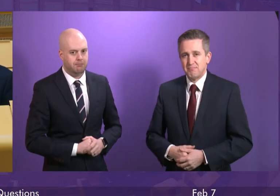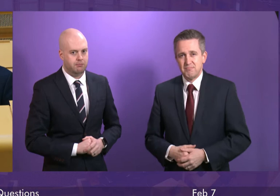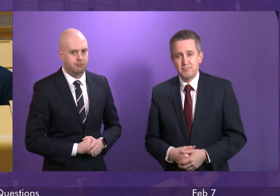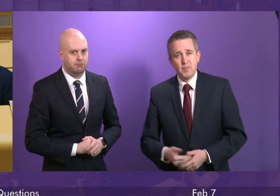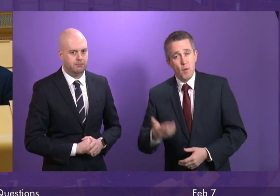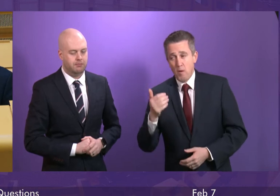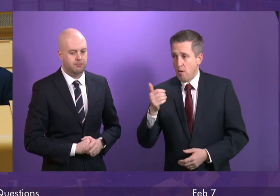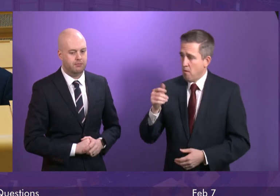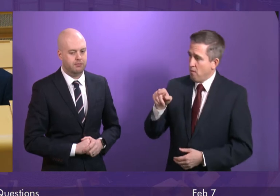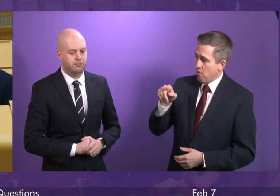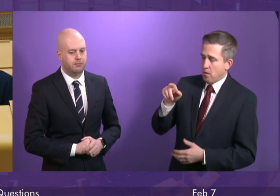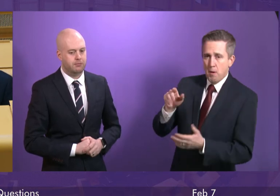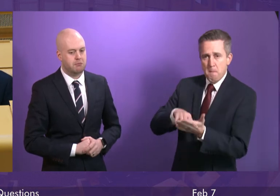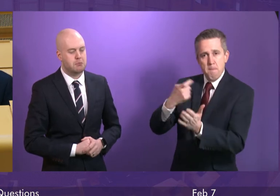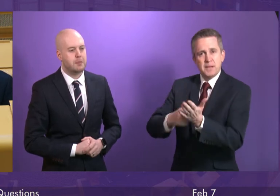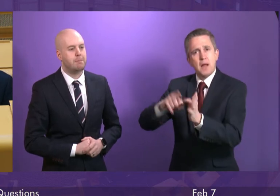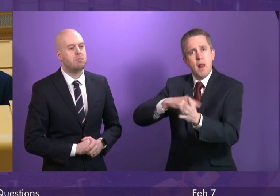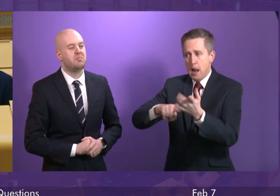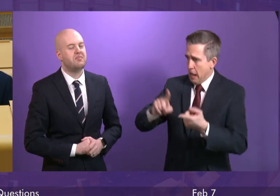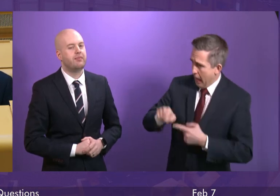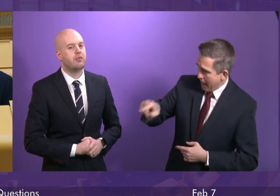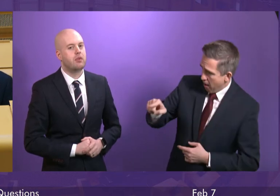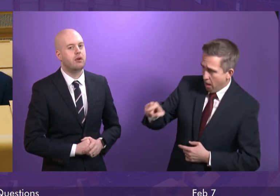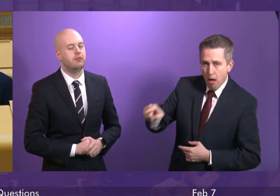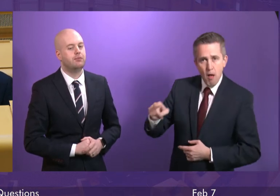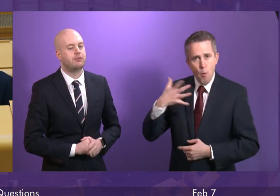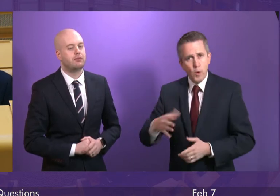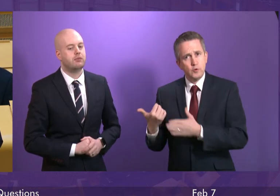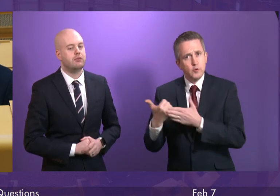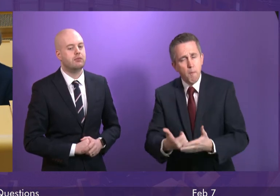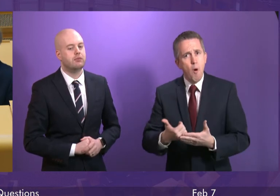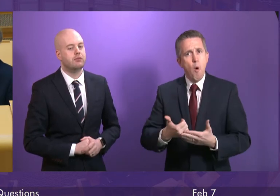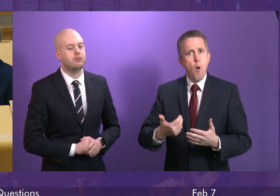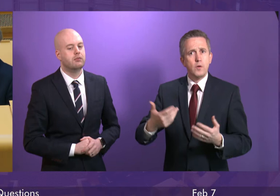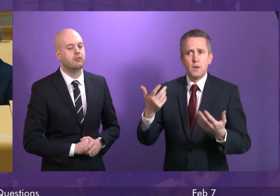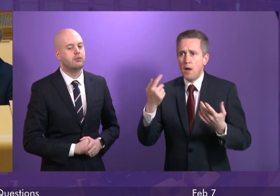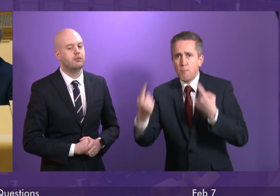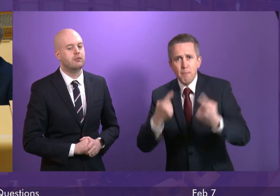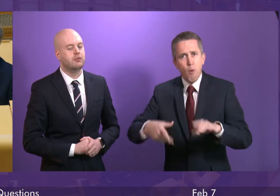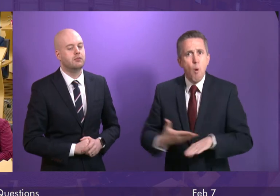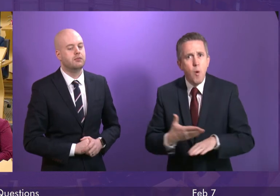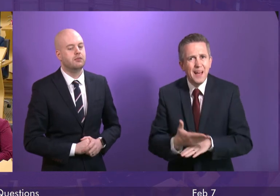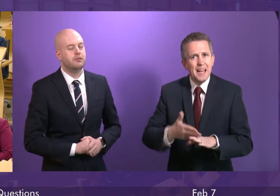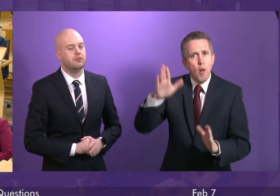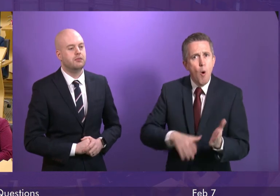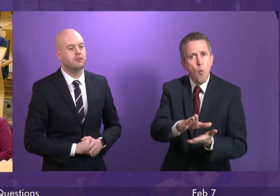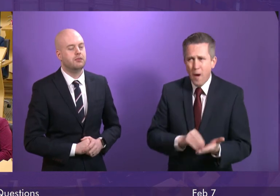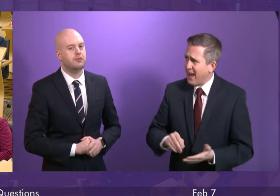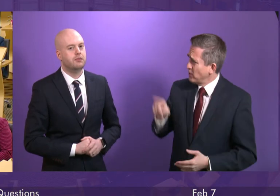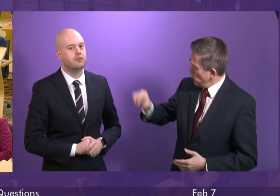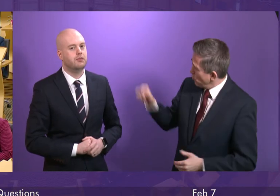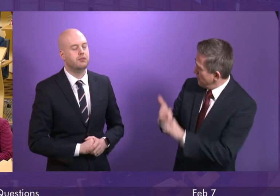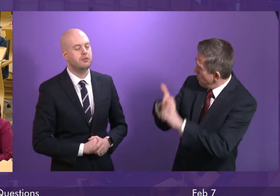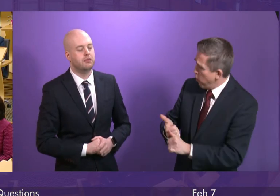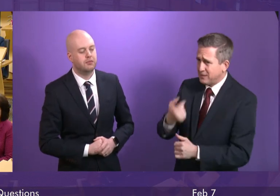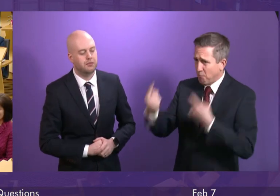Well said, Mr. Lyle. He's prepared to stand up for hard-pressed Scottish workers. Why isn't John Swinney? Deputy First